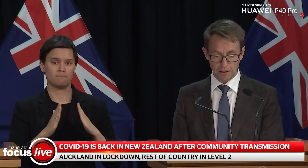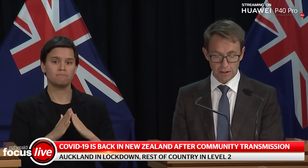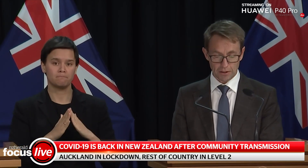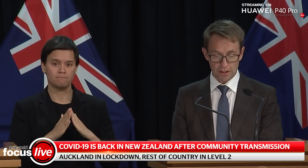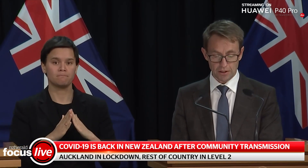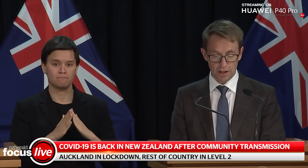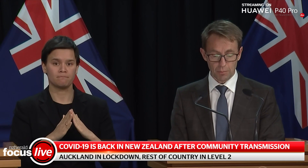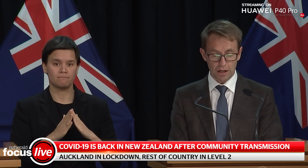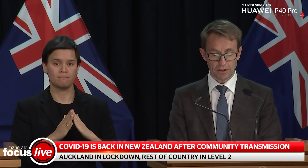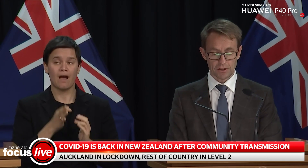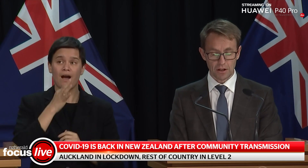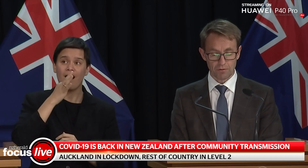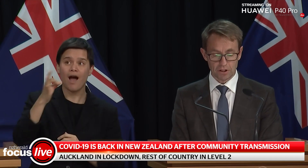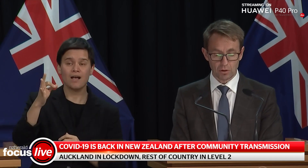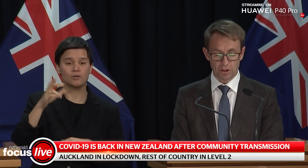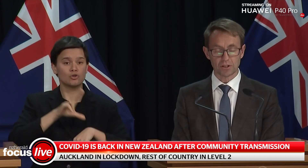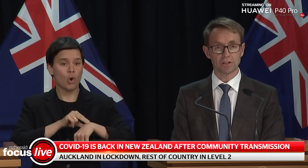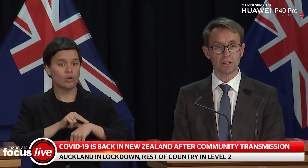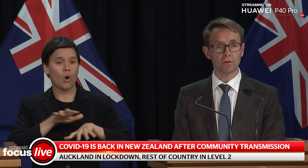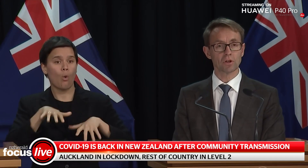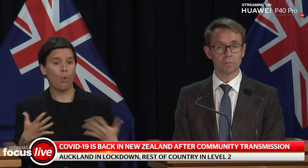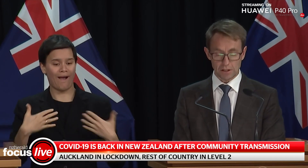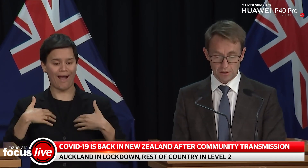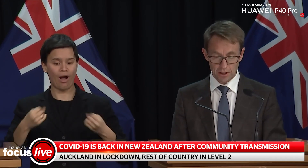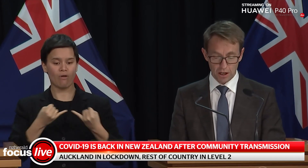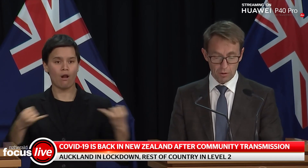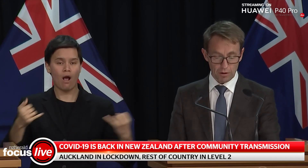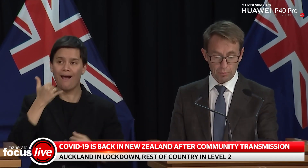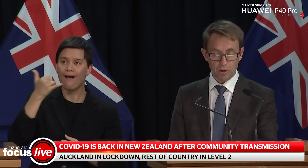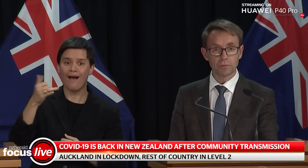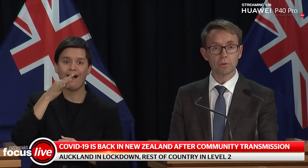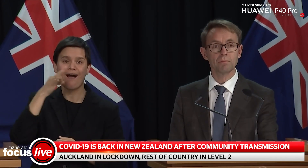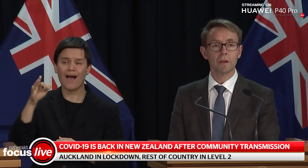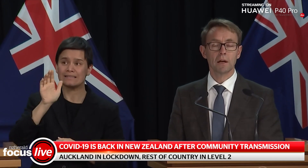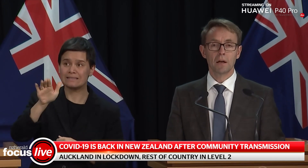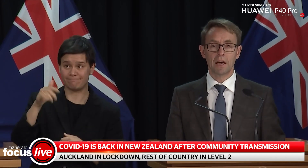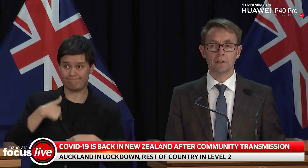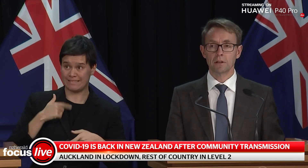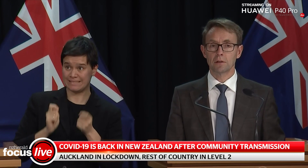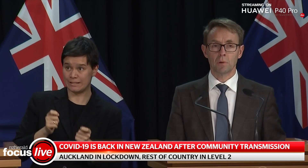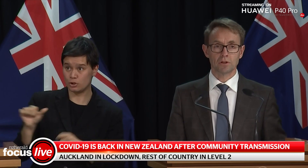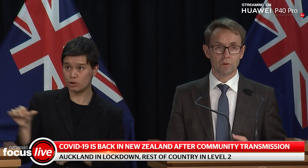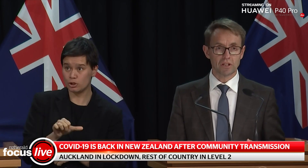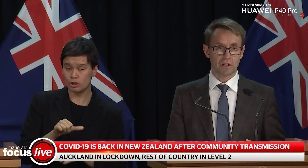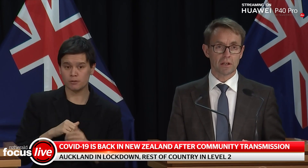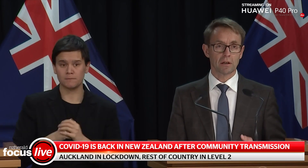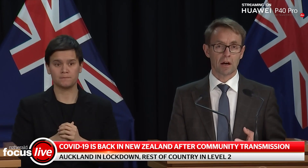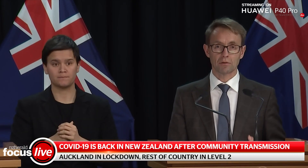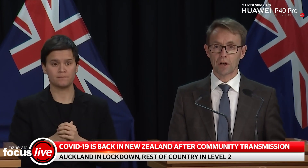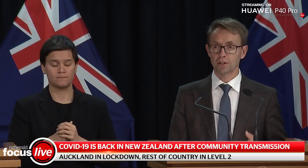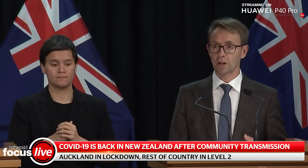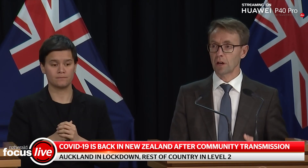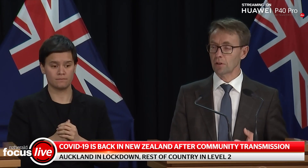about getting a test. Practice physical distancing of two metres wherever possible and most recently